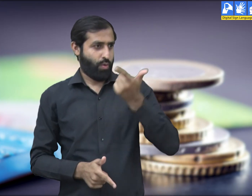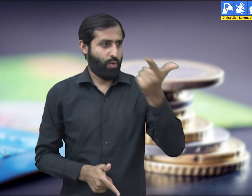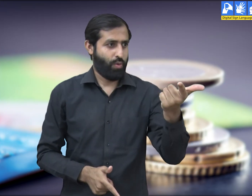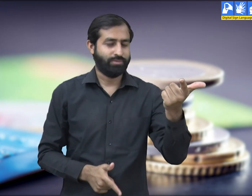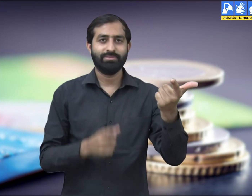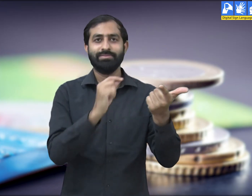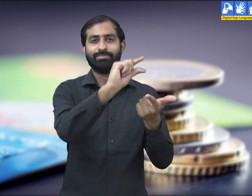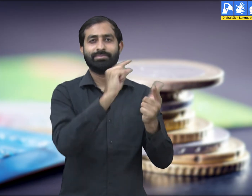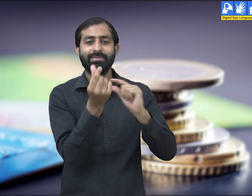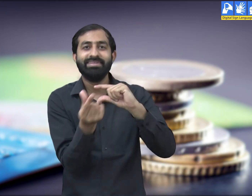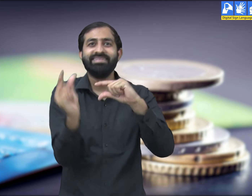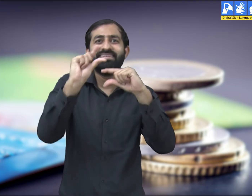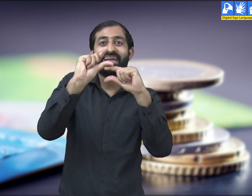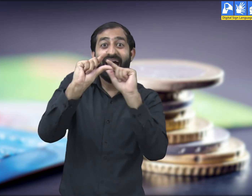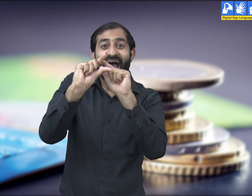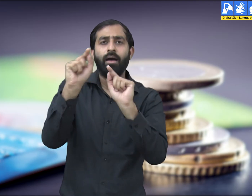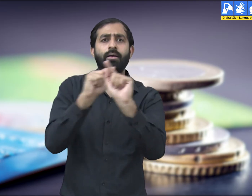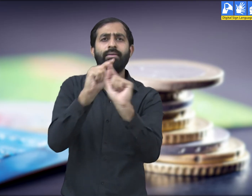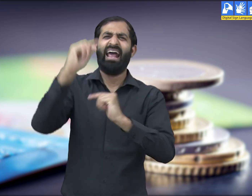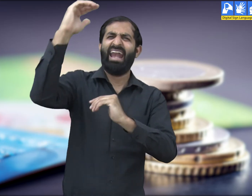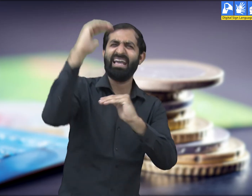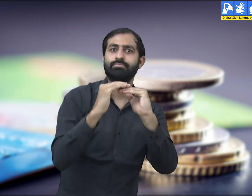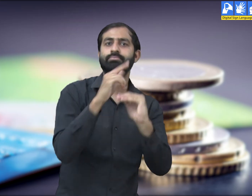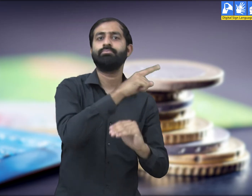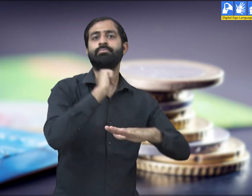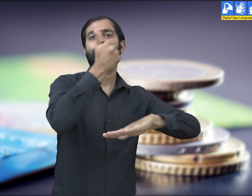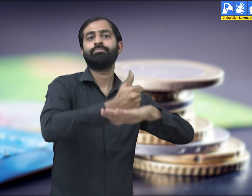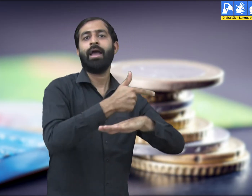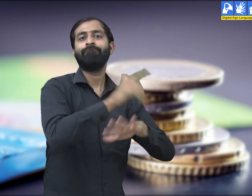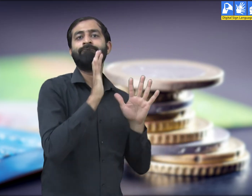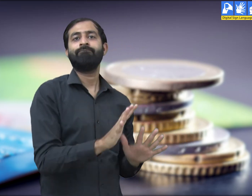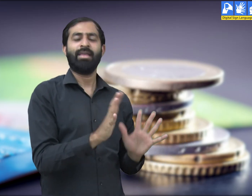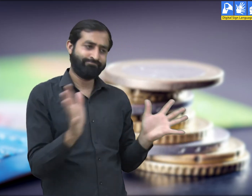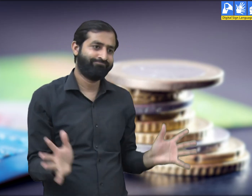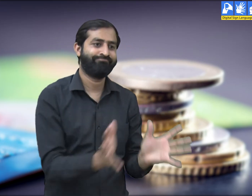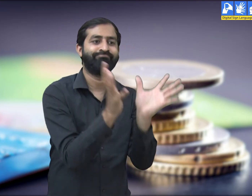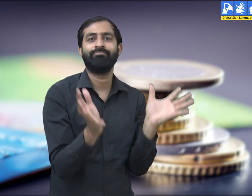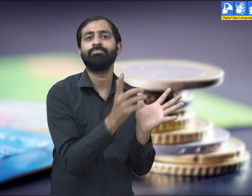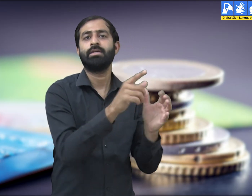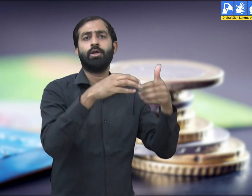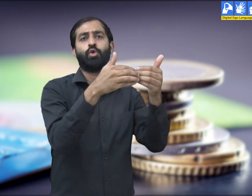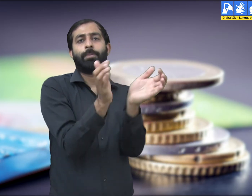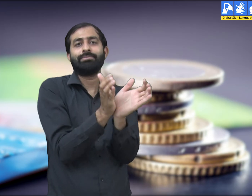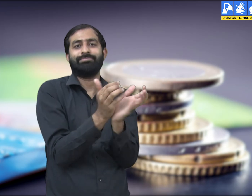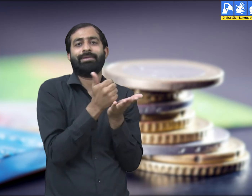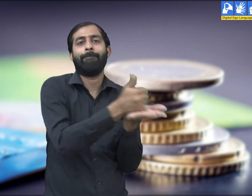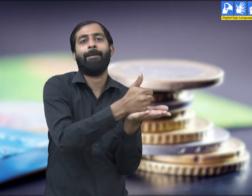capital is lower than a bank or the private money lenders. This is encouraging for the local villagers.